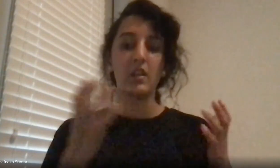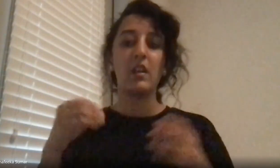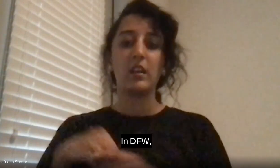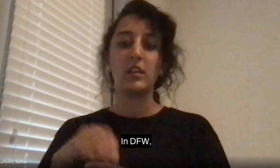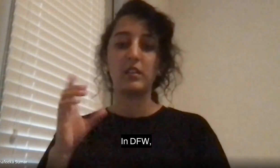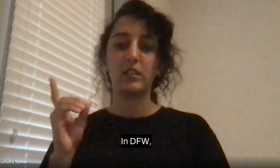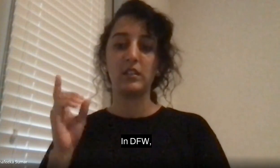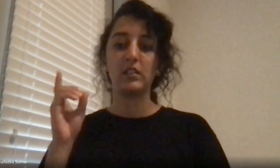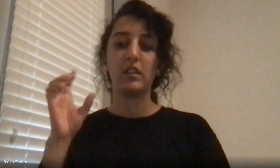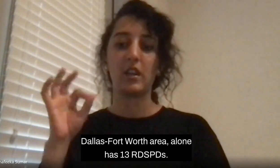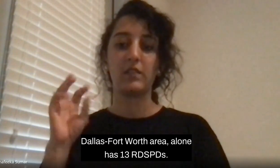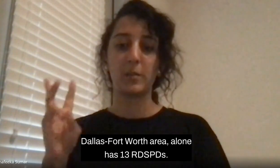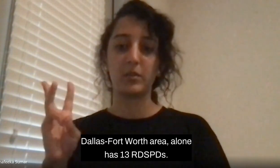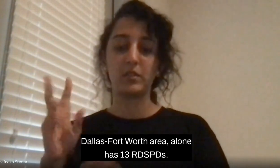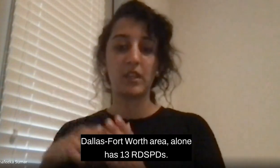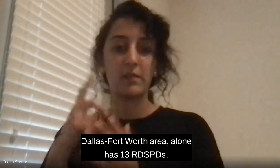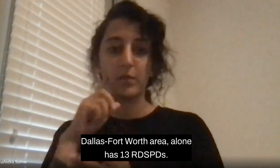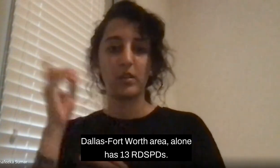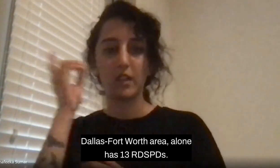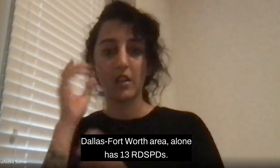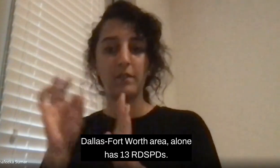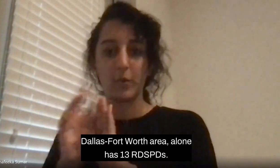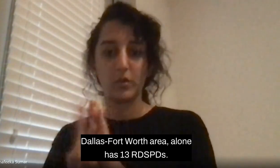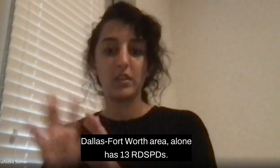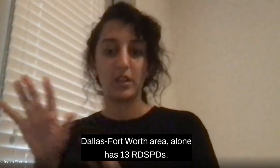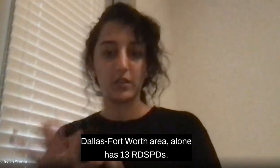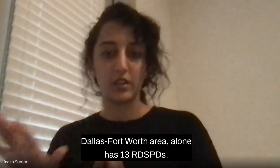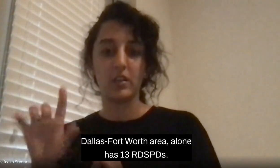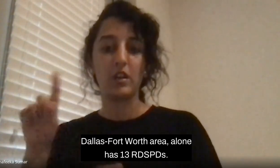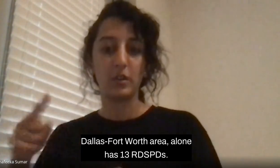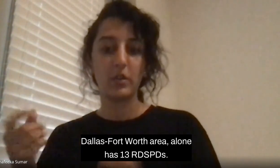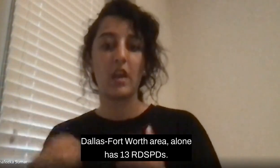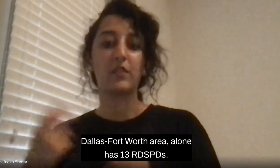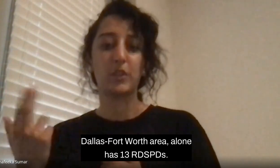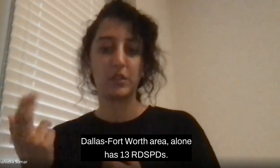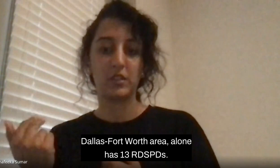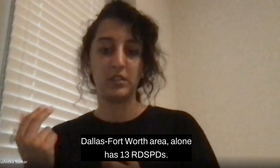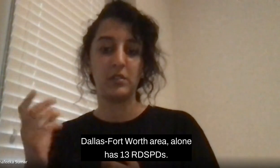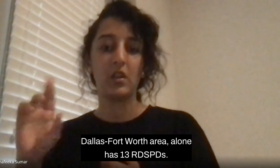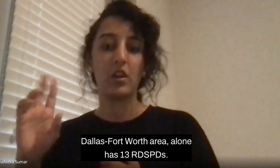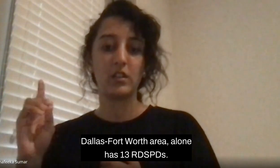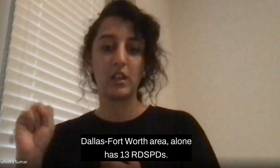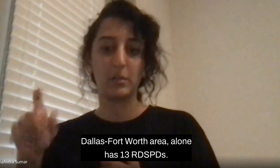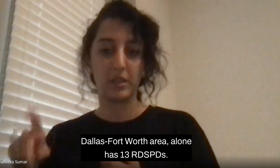In the DSW stands for Dallas Forward area, alone has 13 RDS PD.